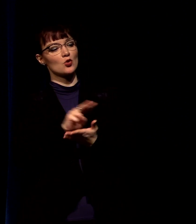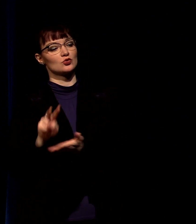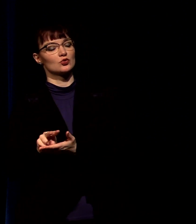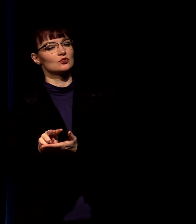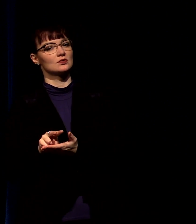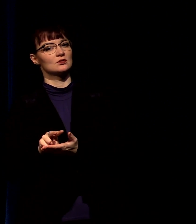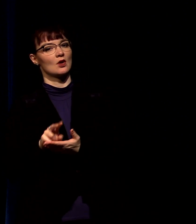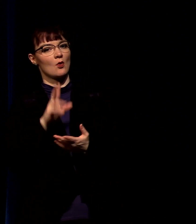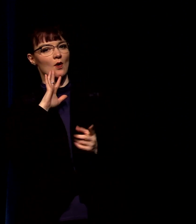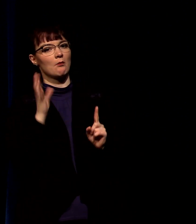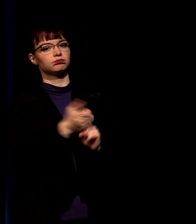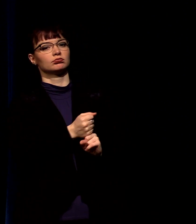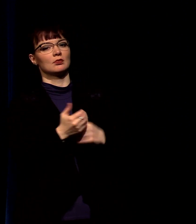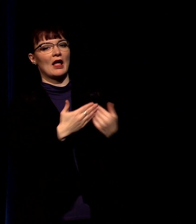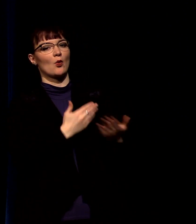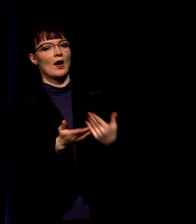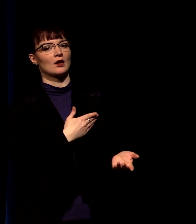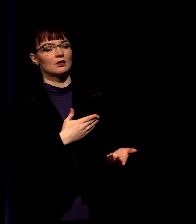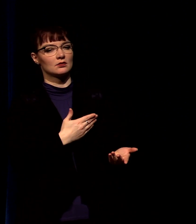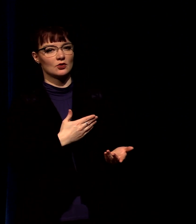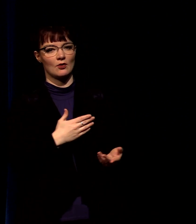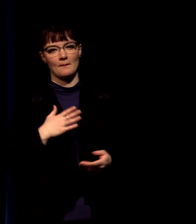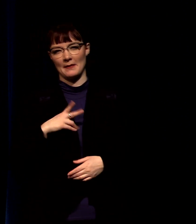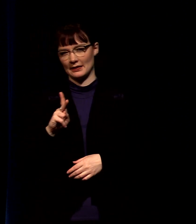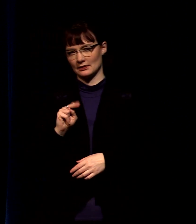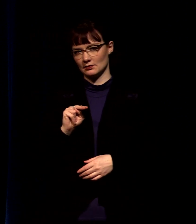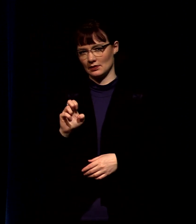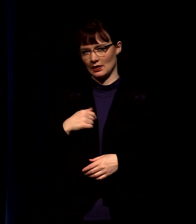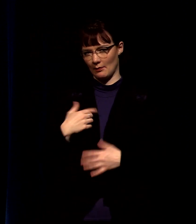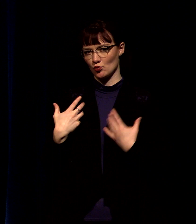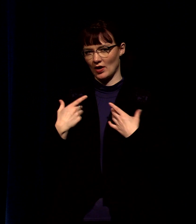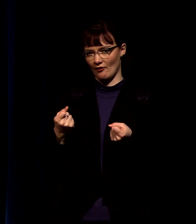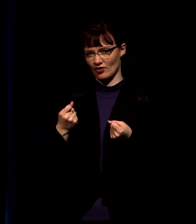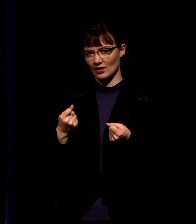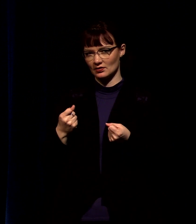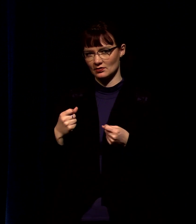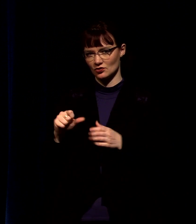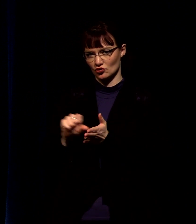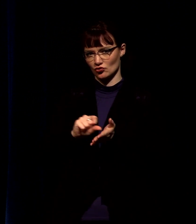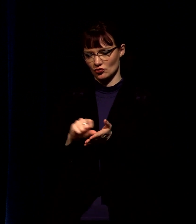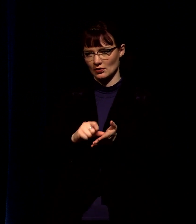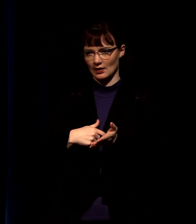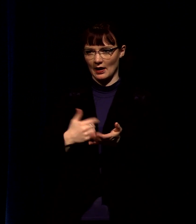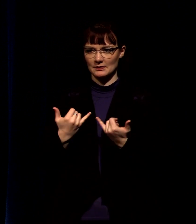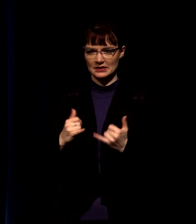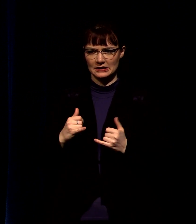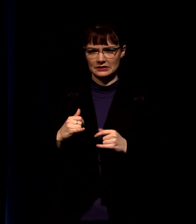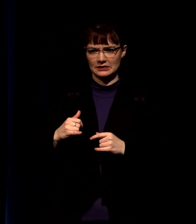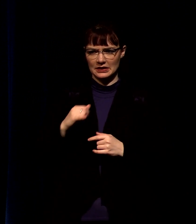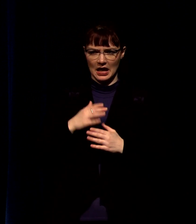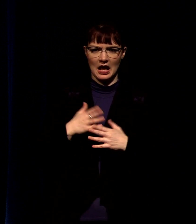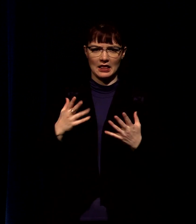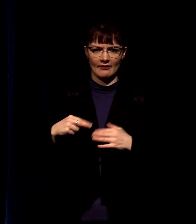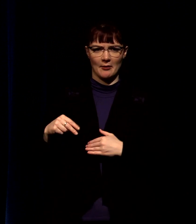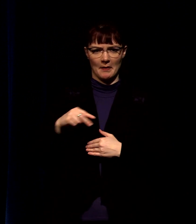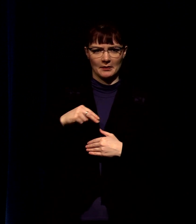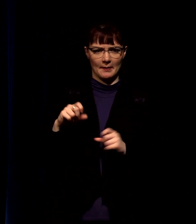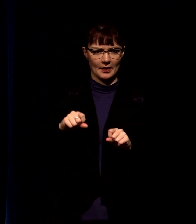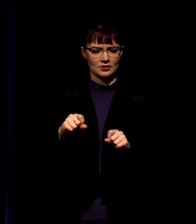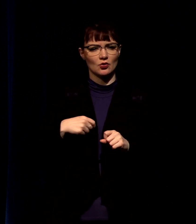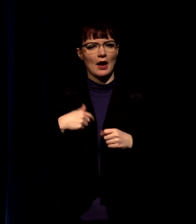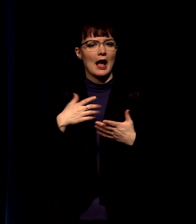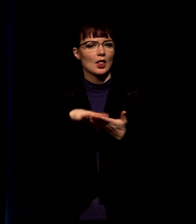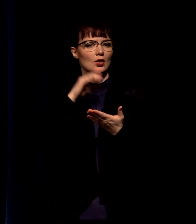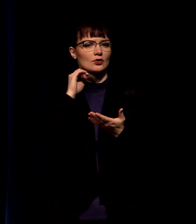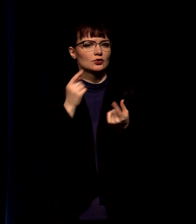in my knee recovery i had some times where i was pretty not mobile still am and one of the things i decided to do was learn how